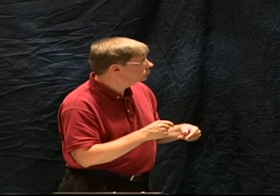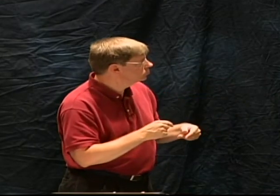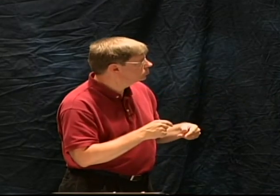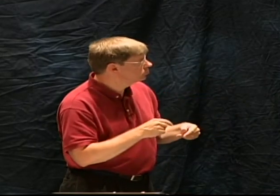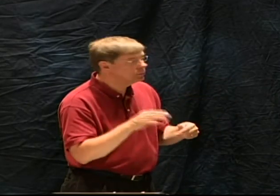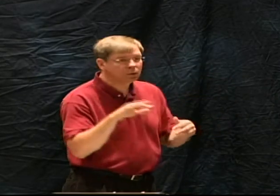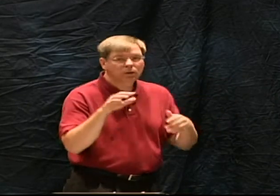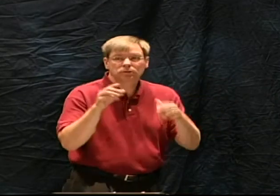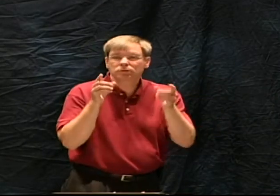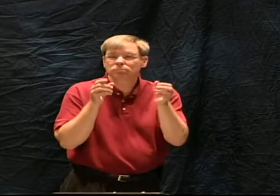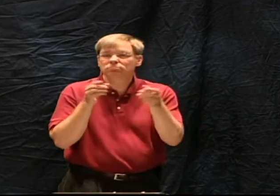And thirdly,